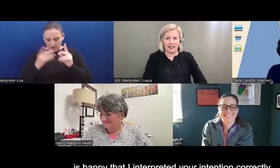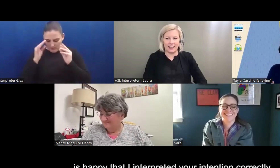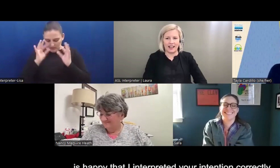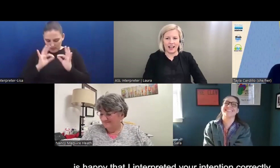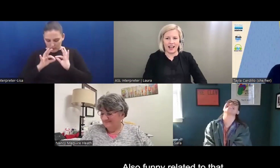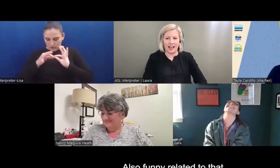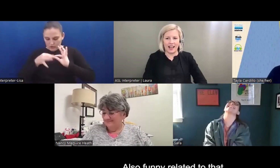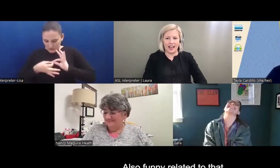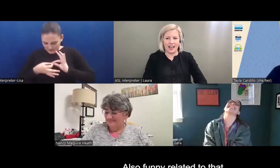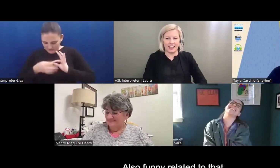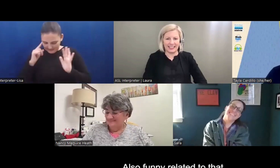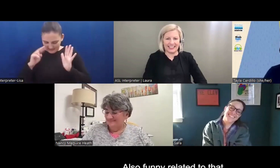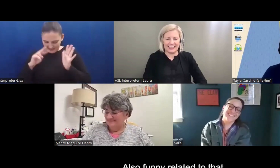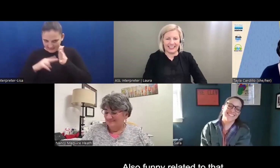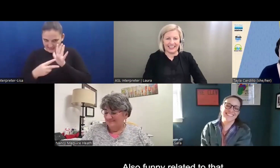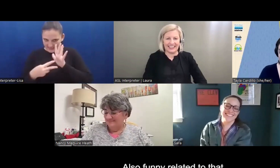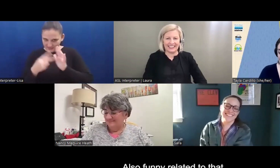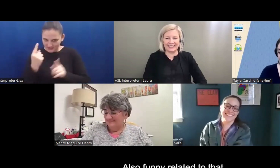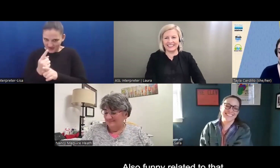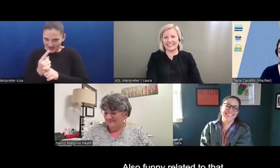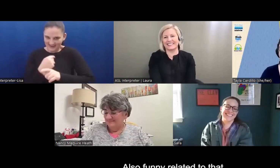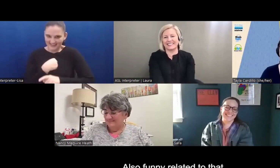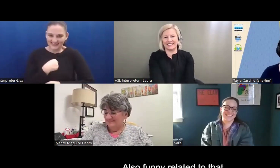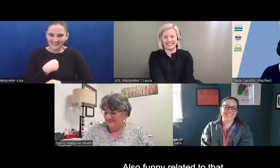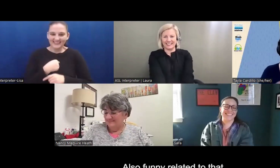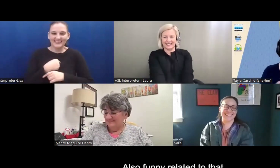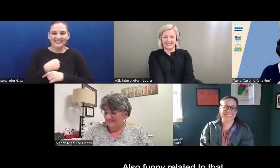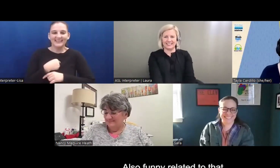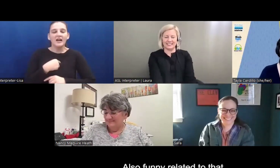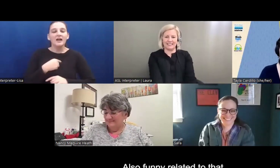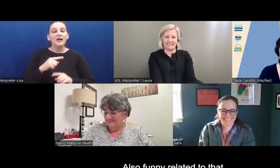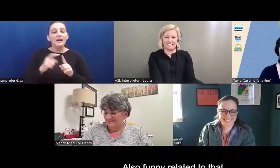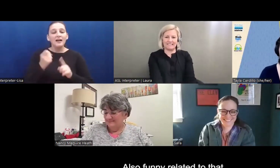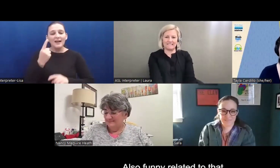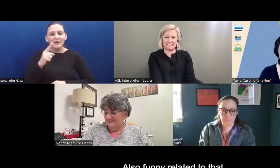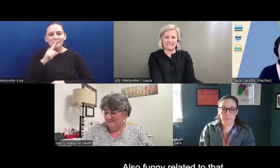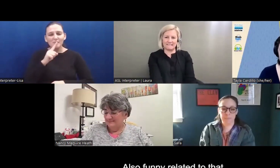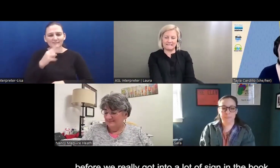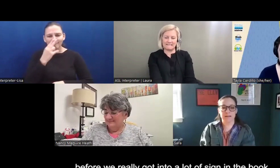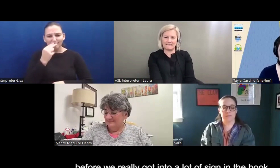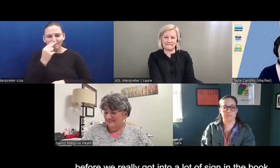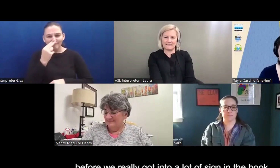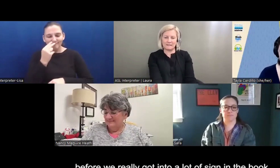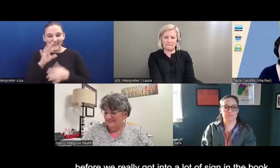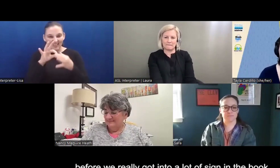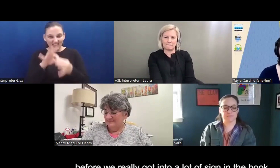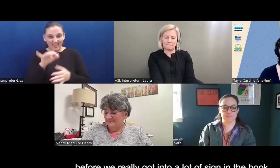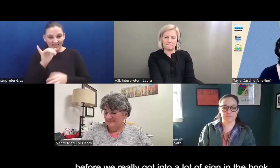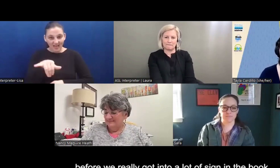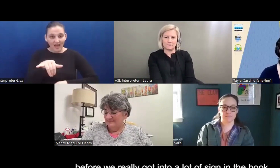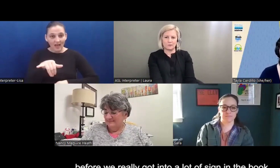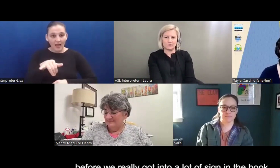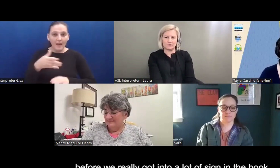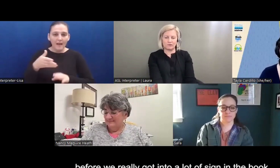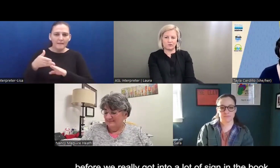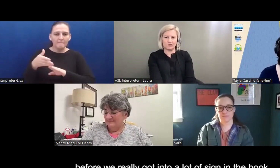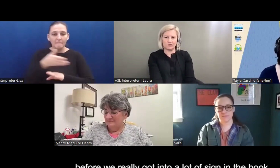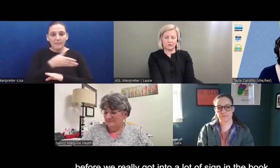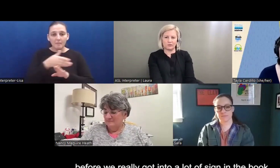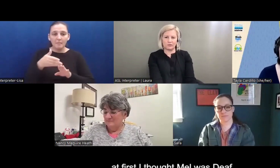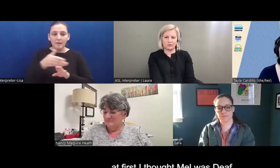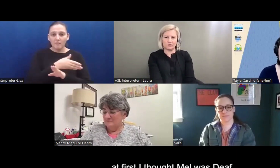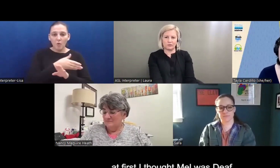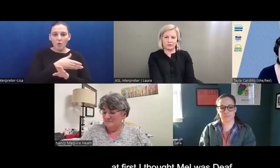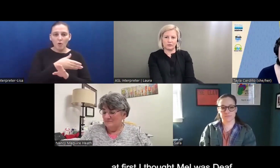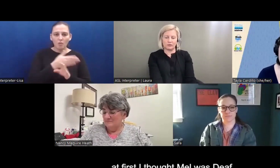intention, um, correctly, but also funny related to that before we really got into a lot of sign in the book.